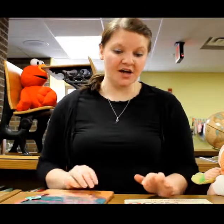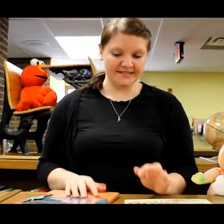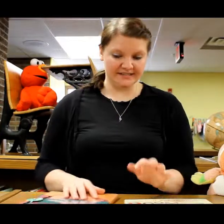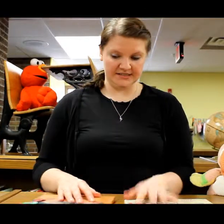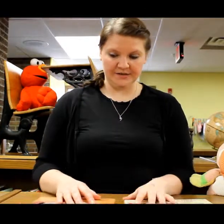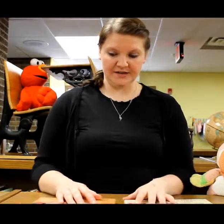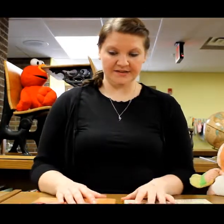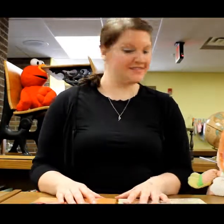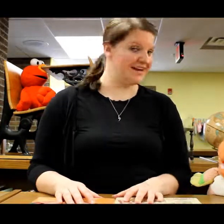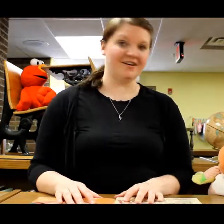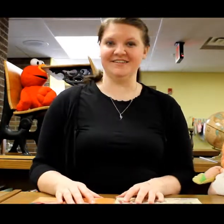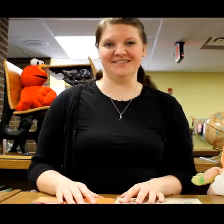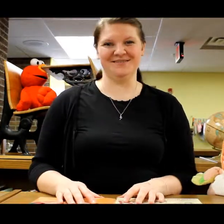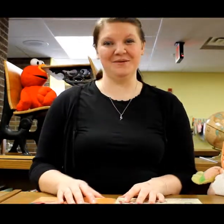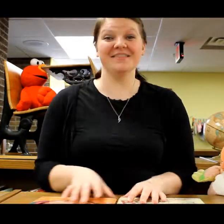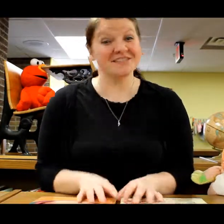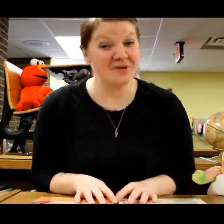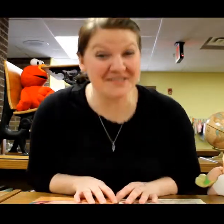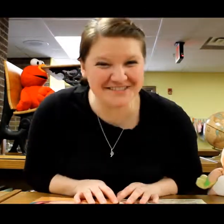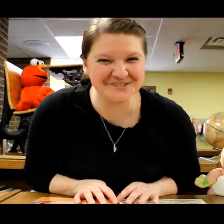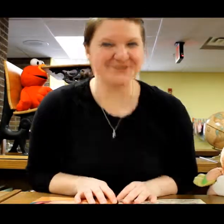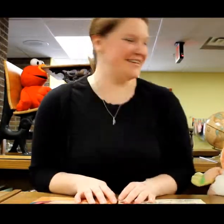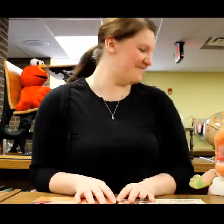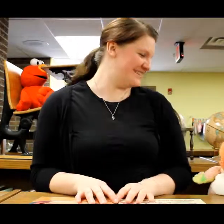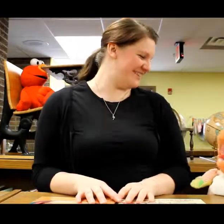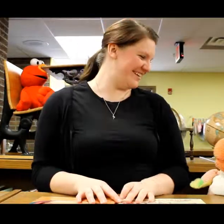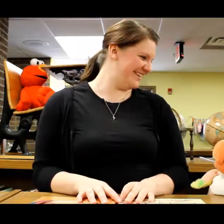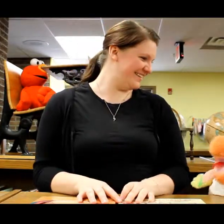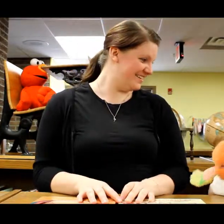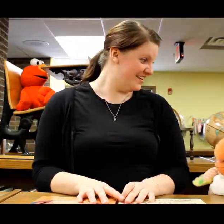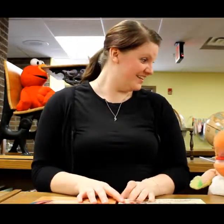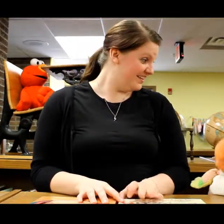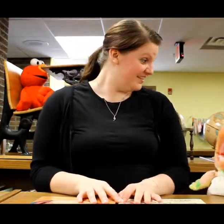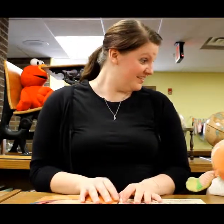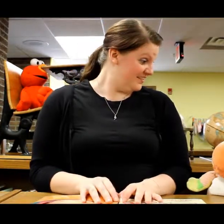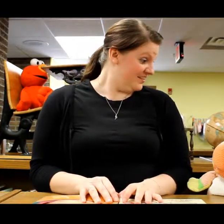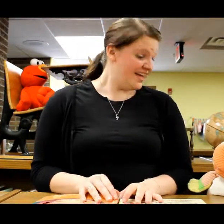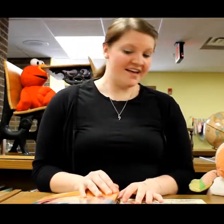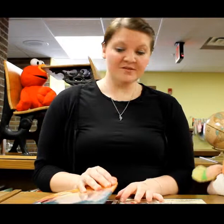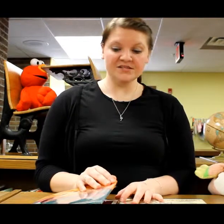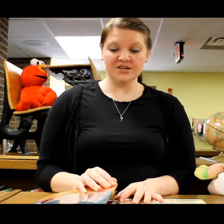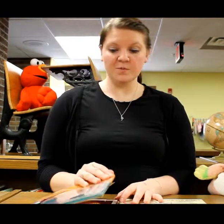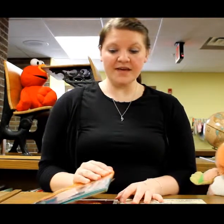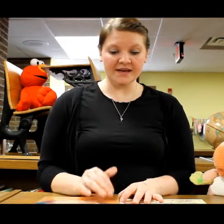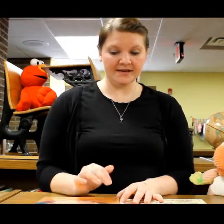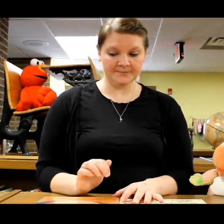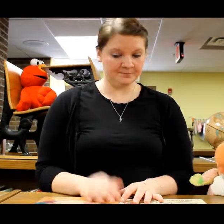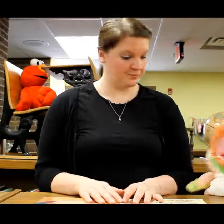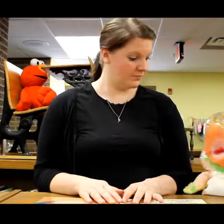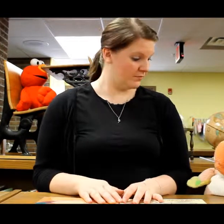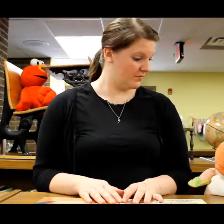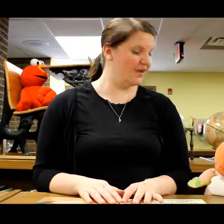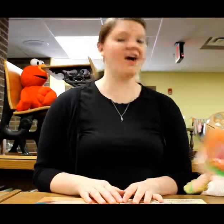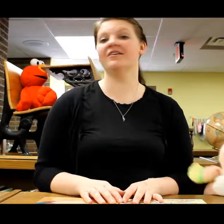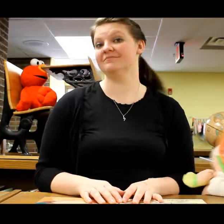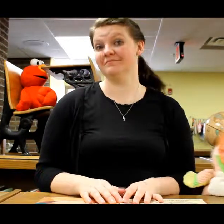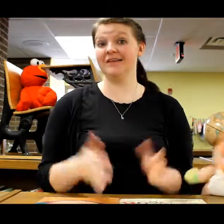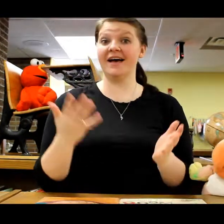all I did this week. That's not all I did this week. But that's all we did in story time this week. that a lot. That was very cool. Yeah, it was a good week. Week? Yeah.